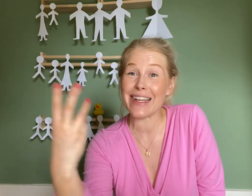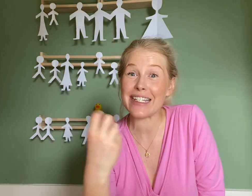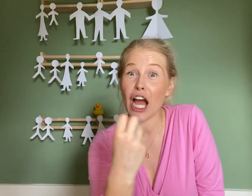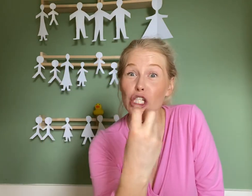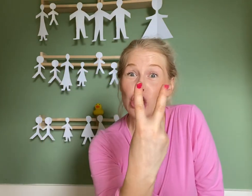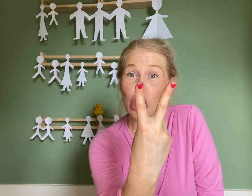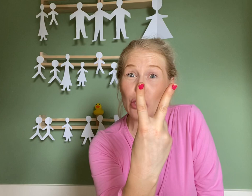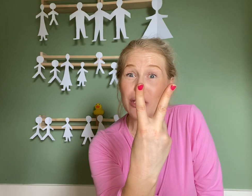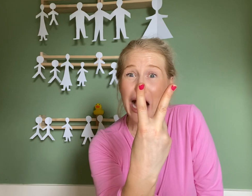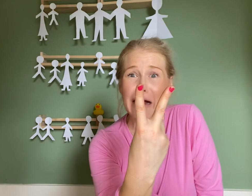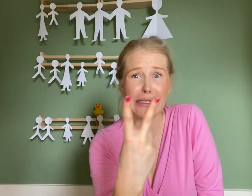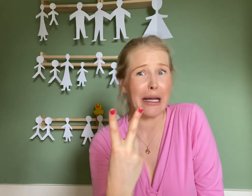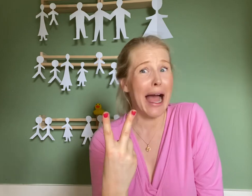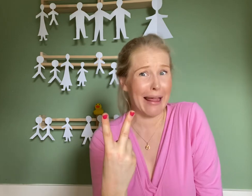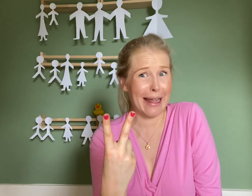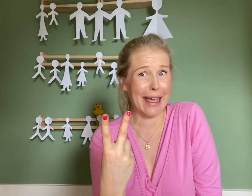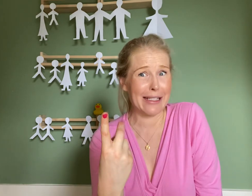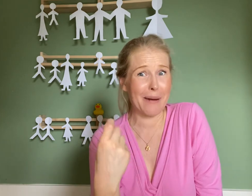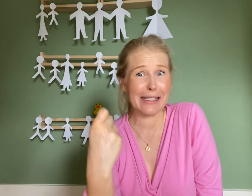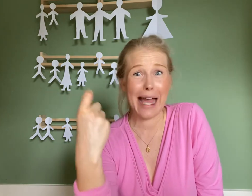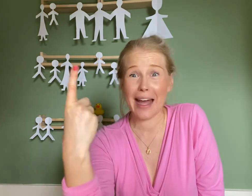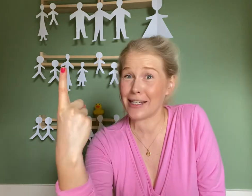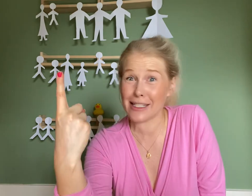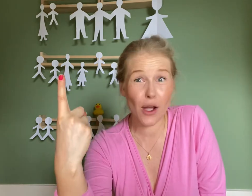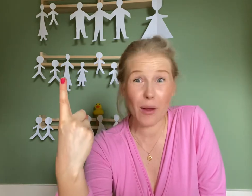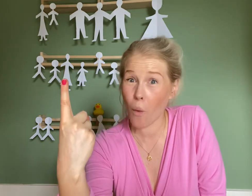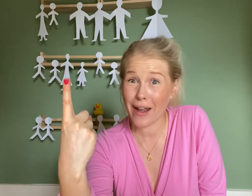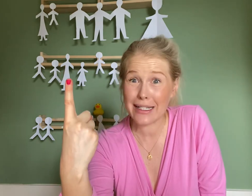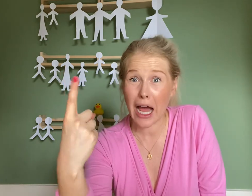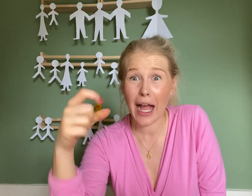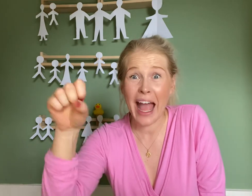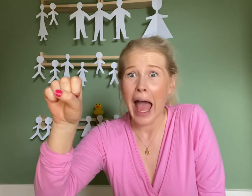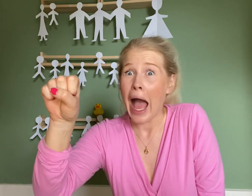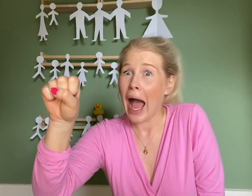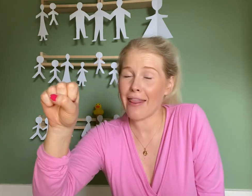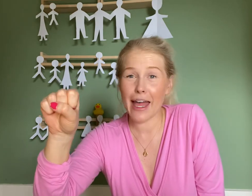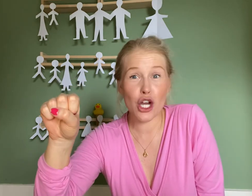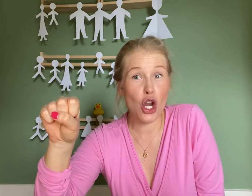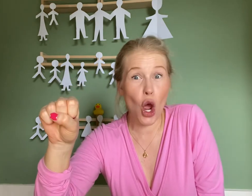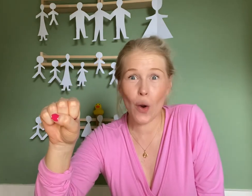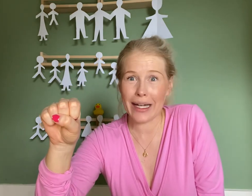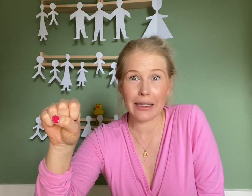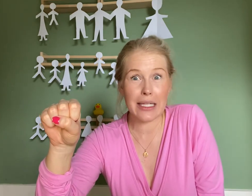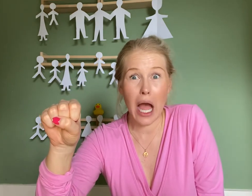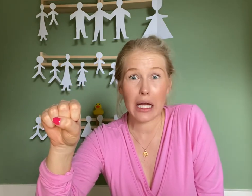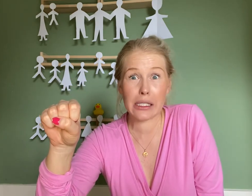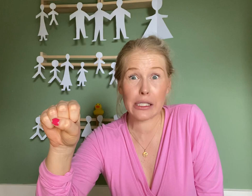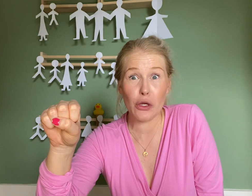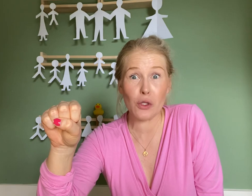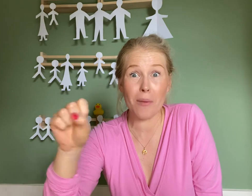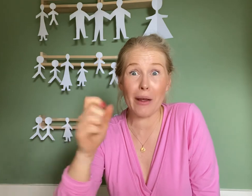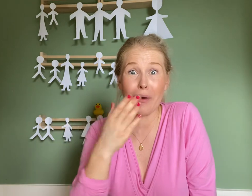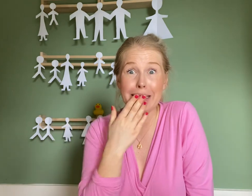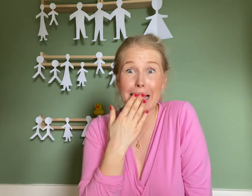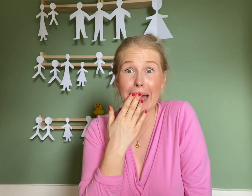ducks, two ducks. And then it gets a bit sad because there's only one duck. And then no little ducks go swimming one day.